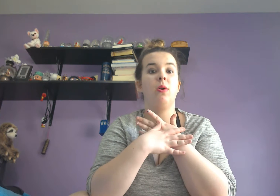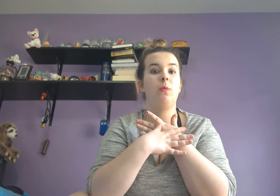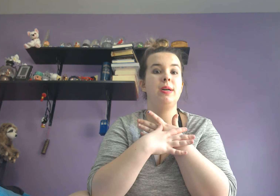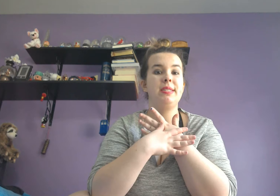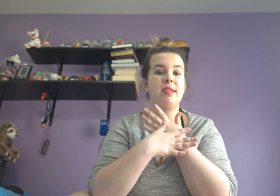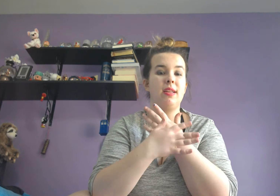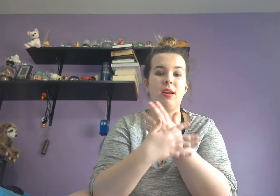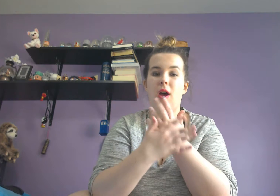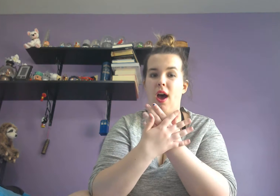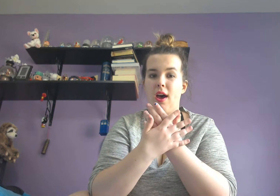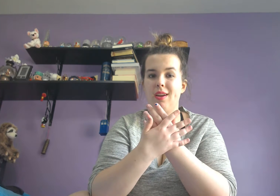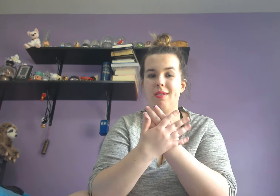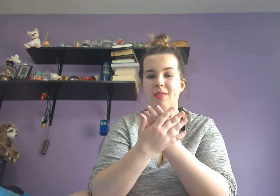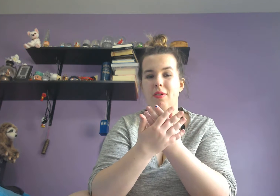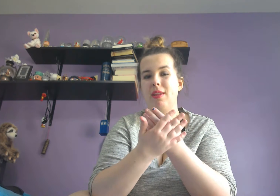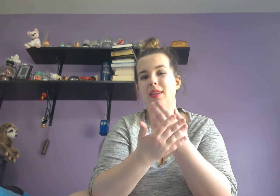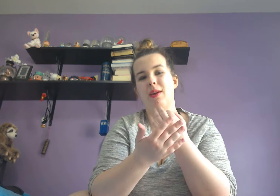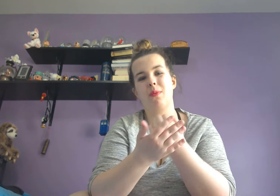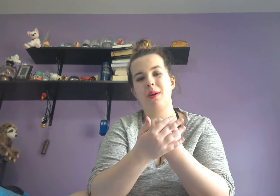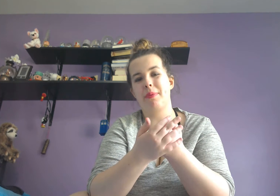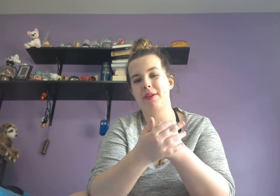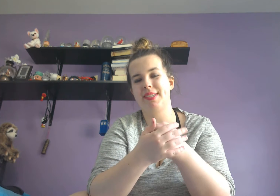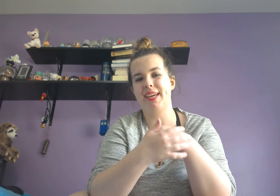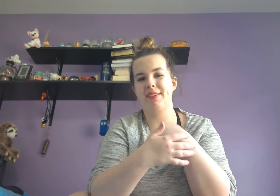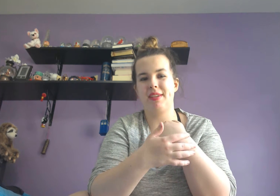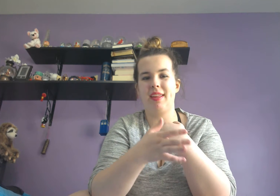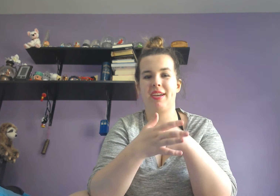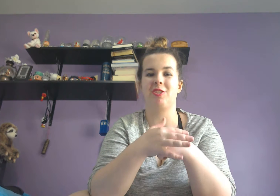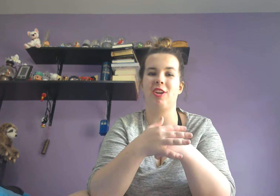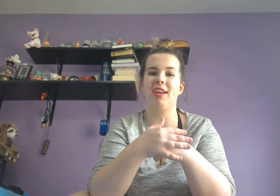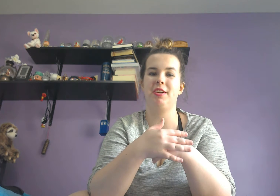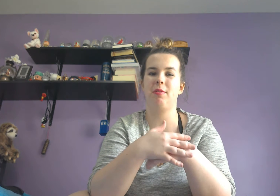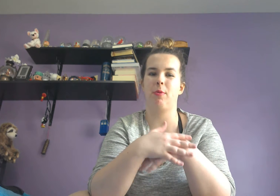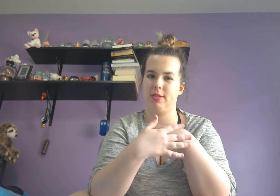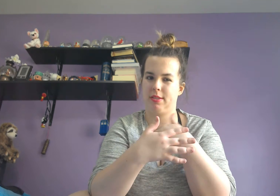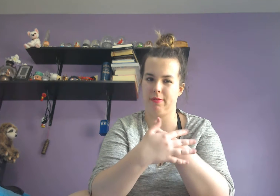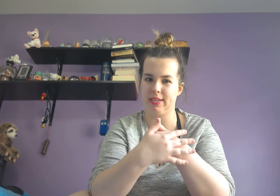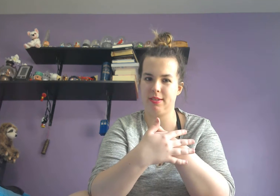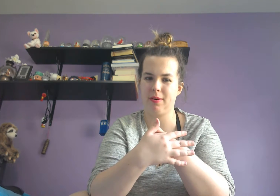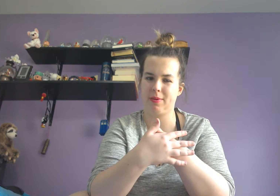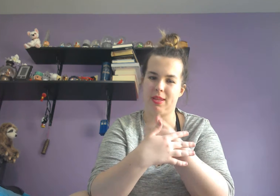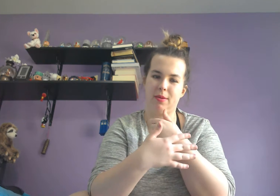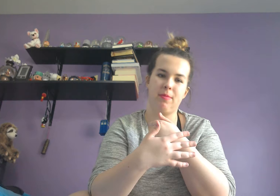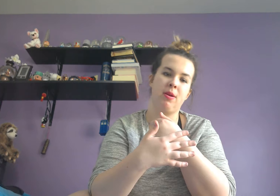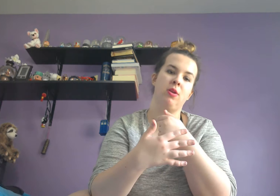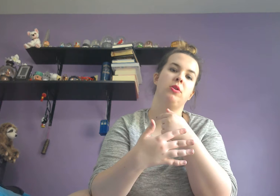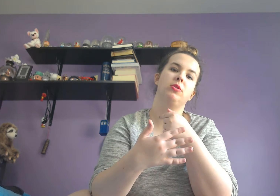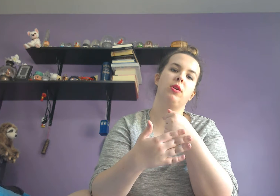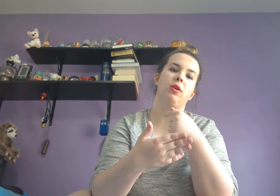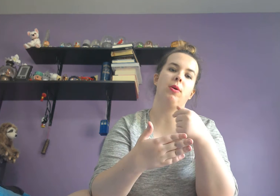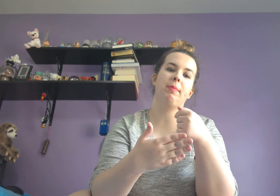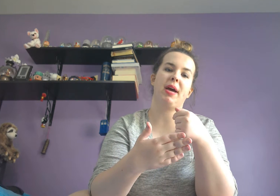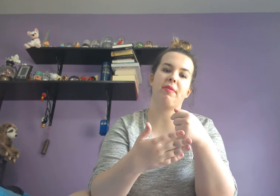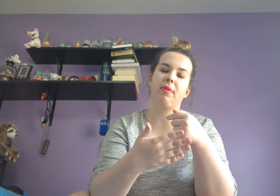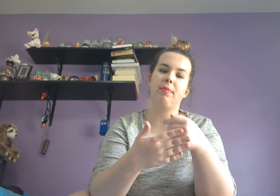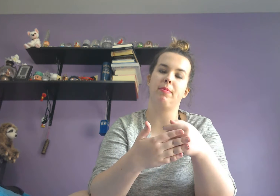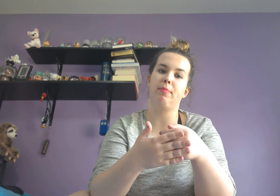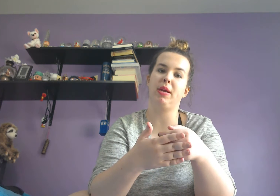was a little odd the only, like, real person that you saw, like, a change in was Sylvester with him started going back from being